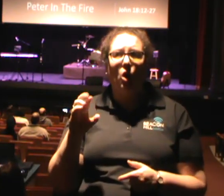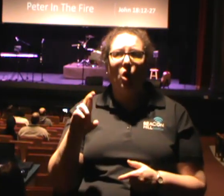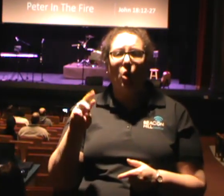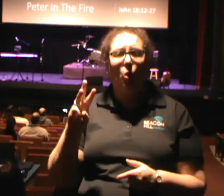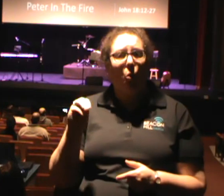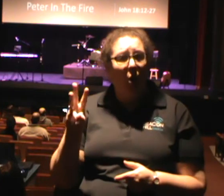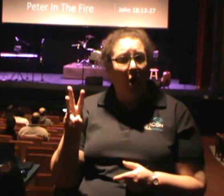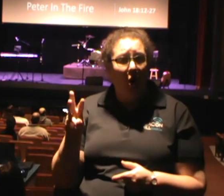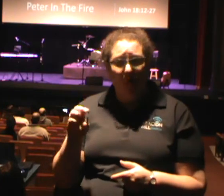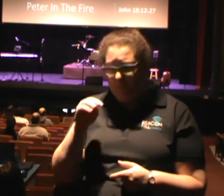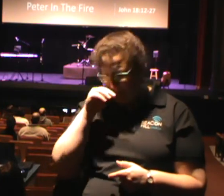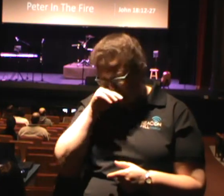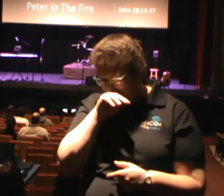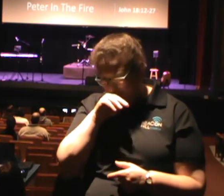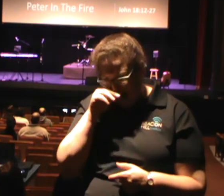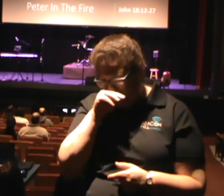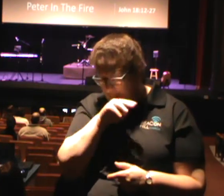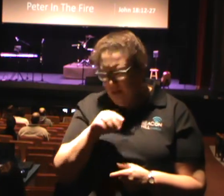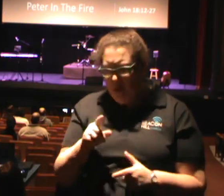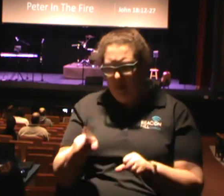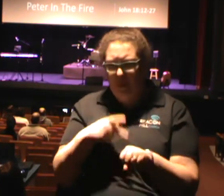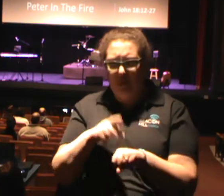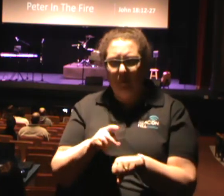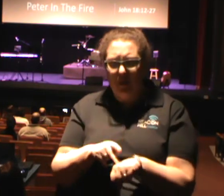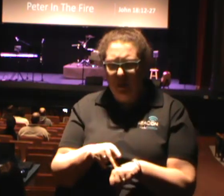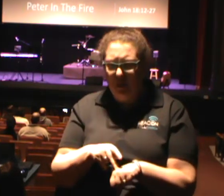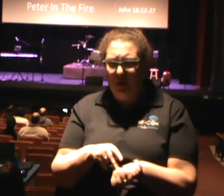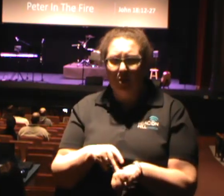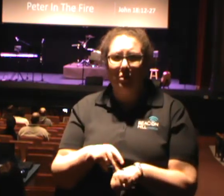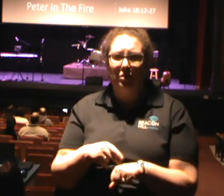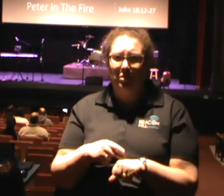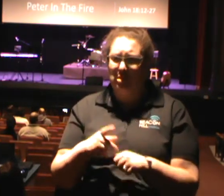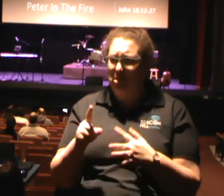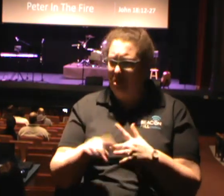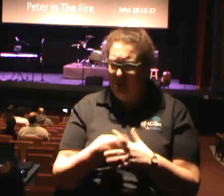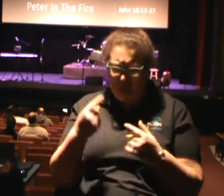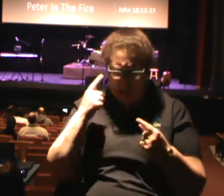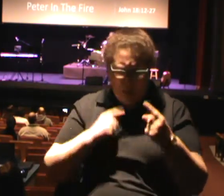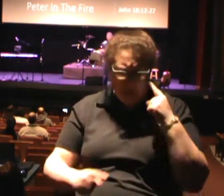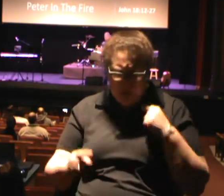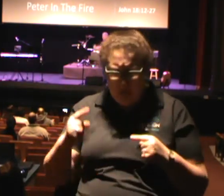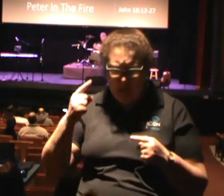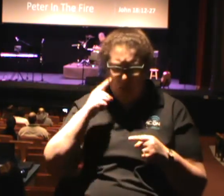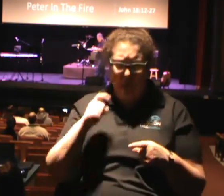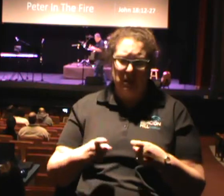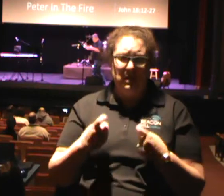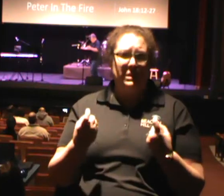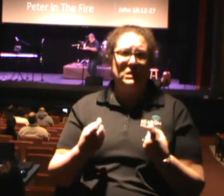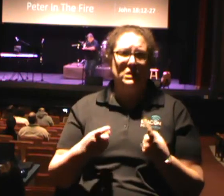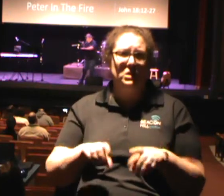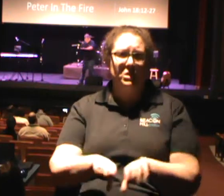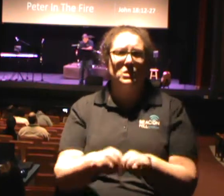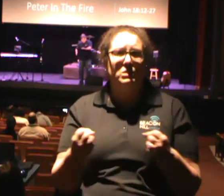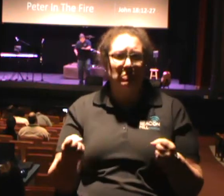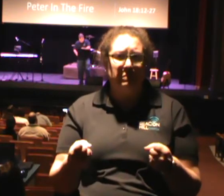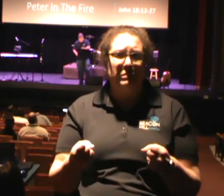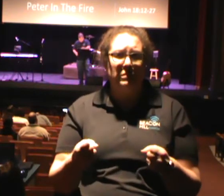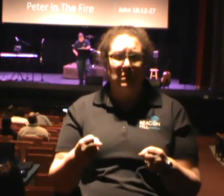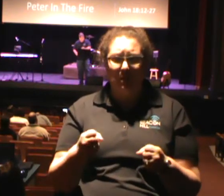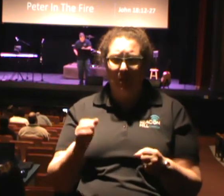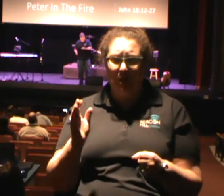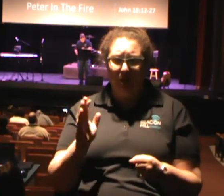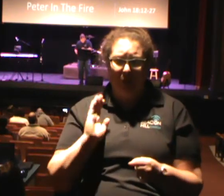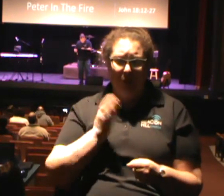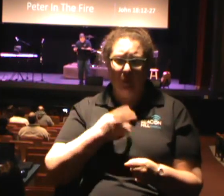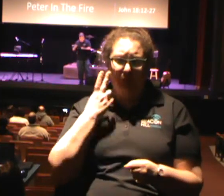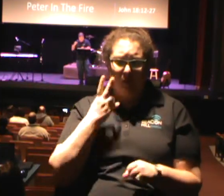you're convicted by it. You should be broken by sin in your life. And yet we see Peter doing exactly this.